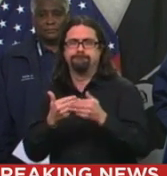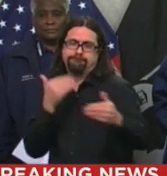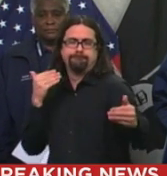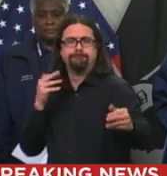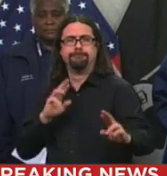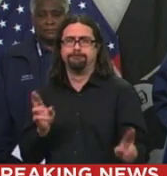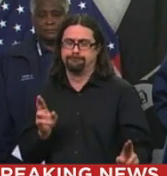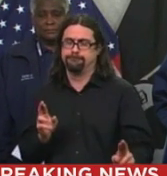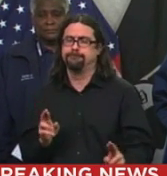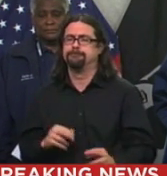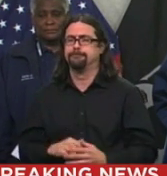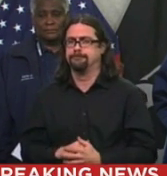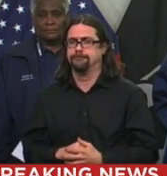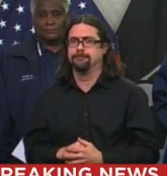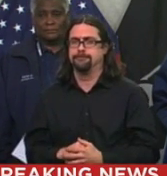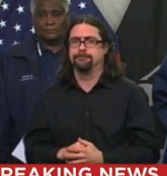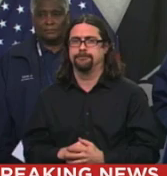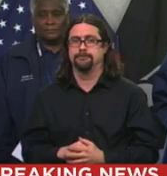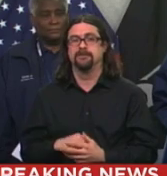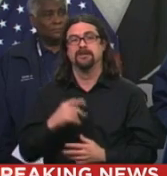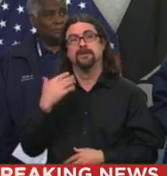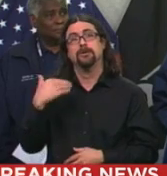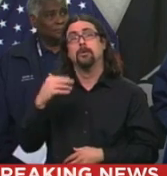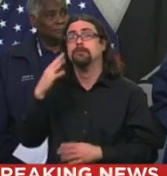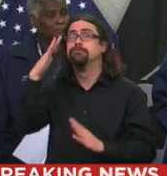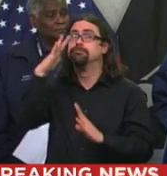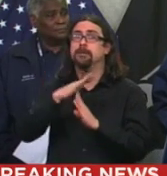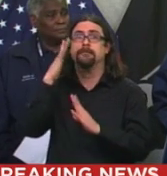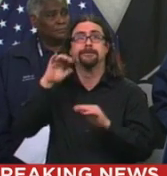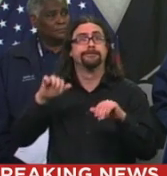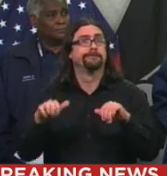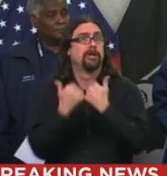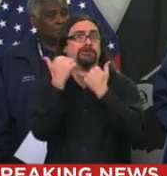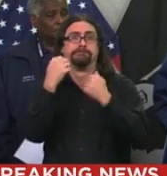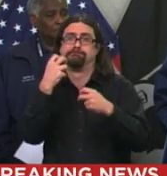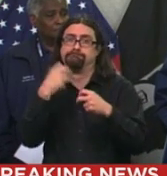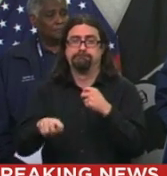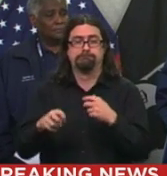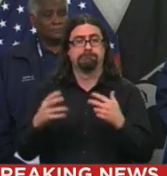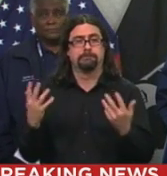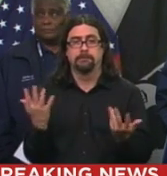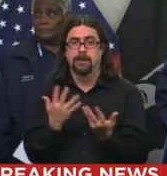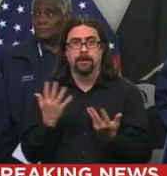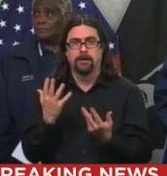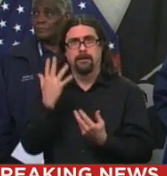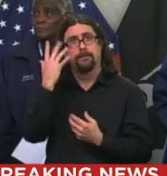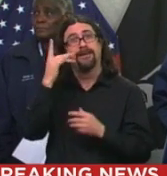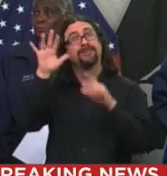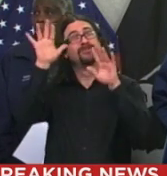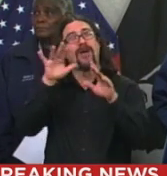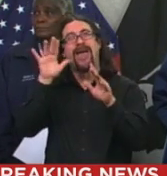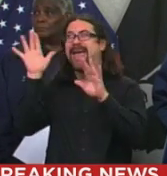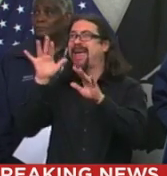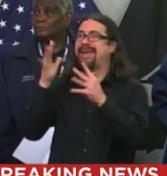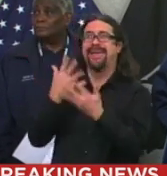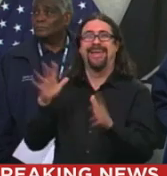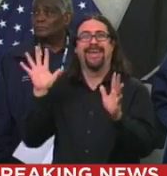not de Blasio. The guy in the black shirt. Oh, he's way too much into it. What is this, an SNL sketch?